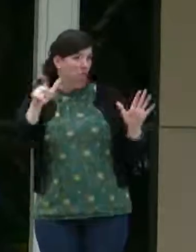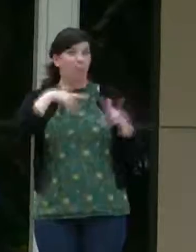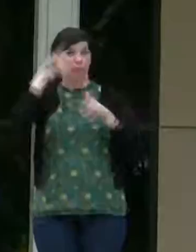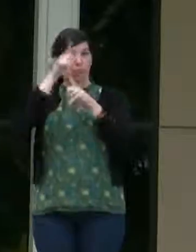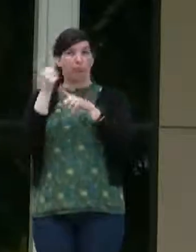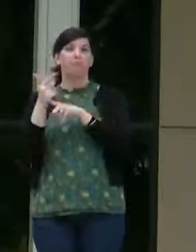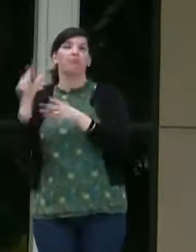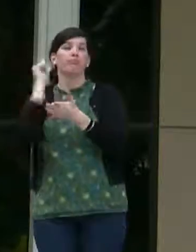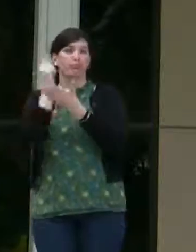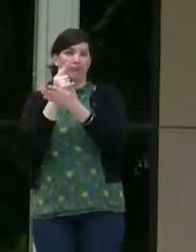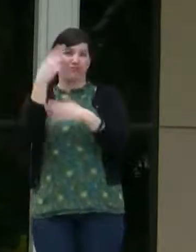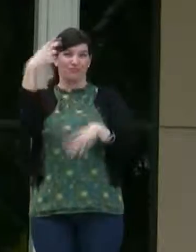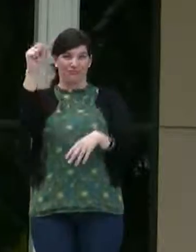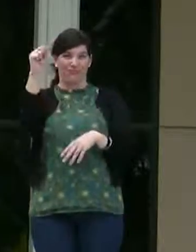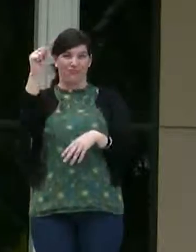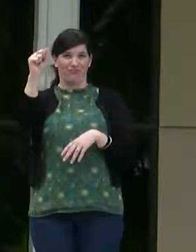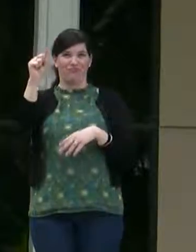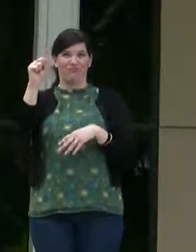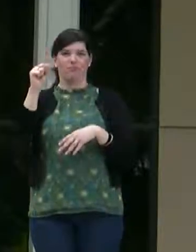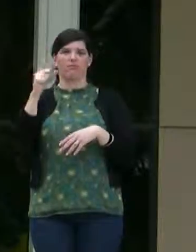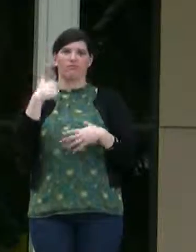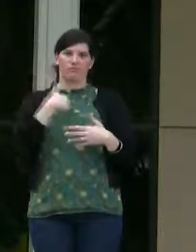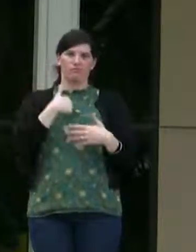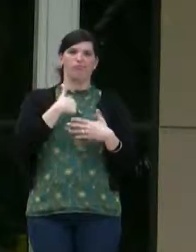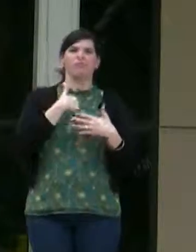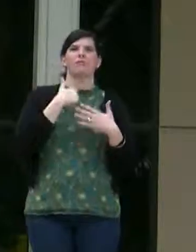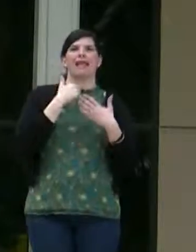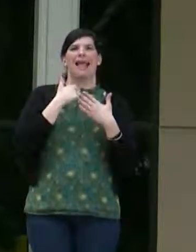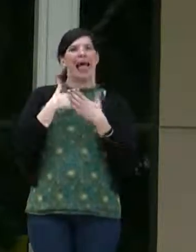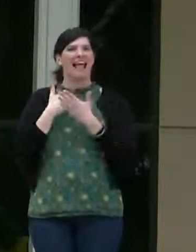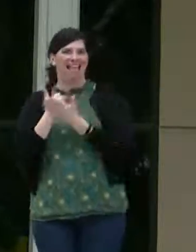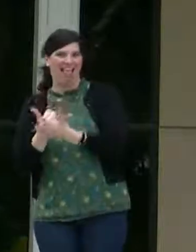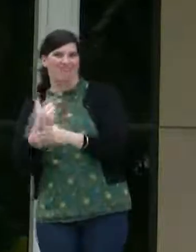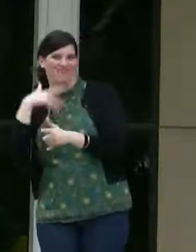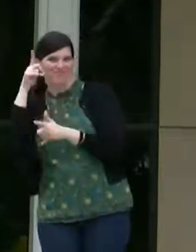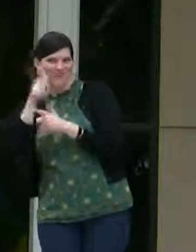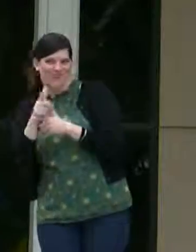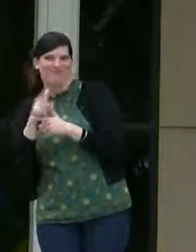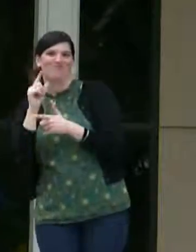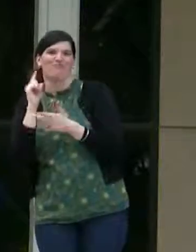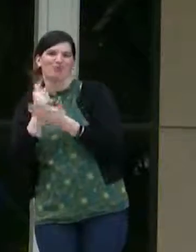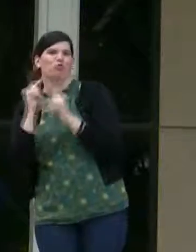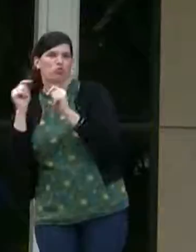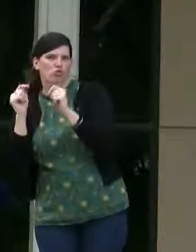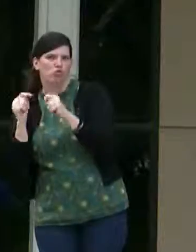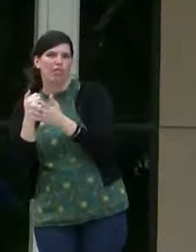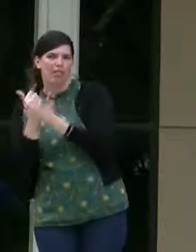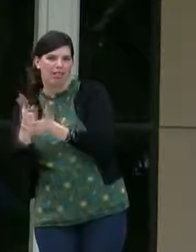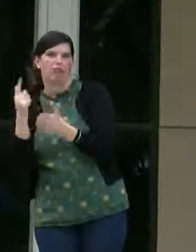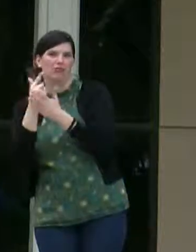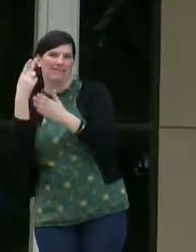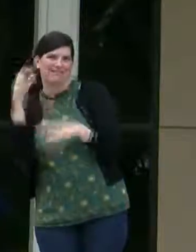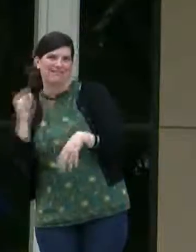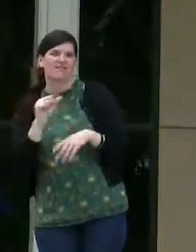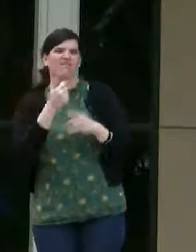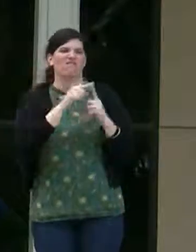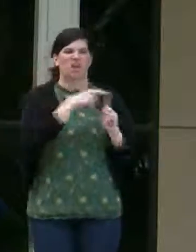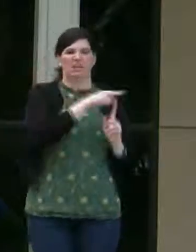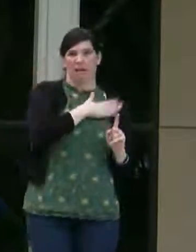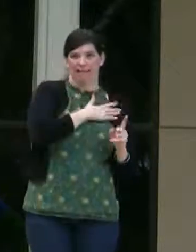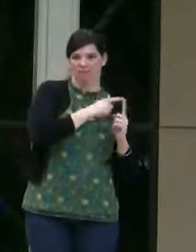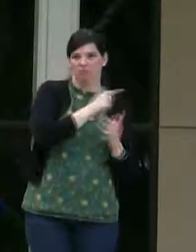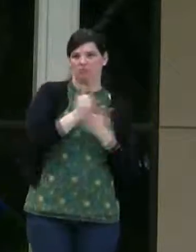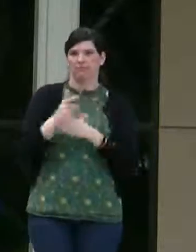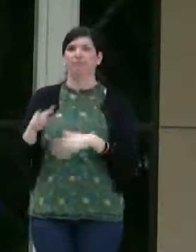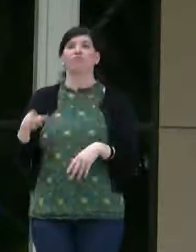school with the help of myself and some friends. I've tutored him and stuff. We helped him. On his graduation day, when they asked him,